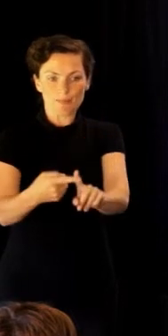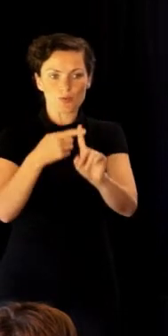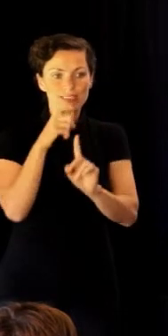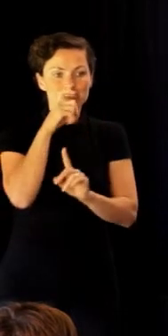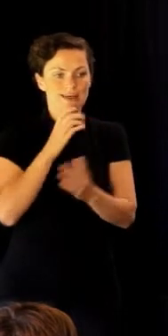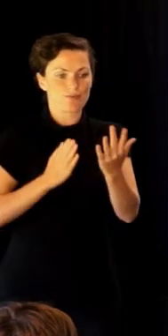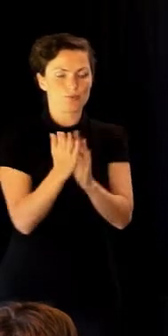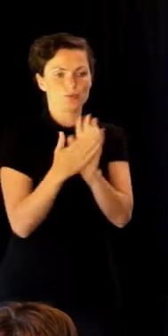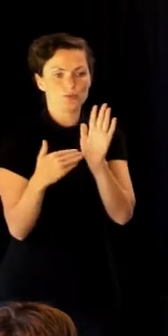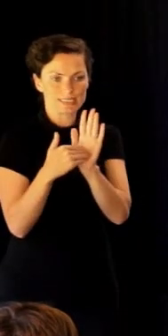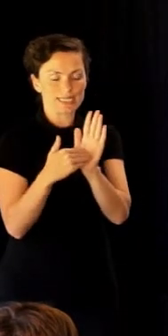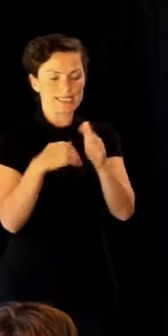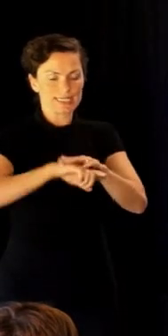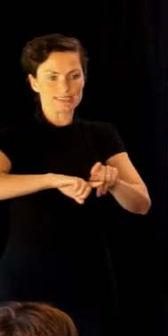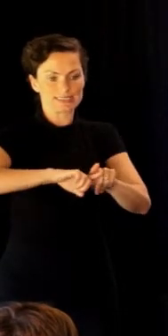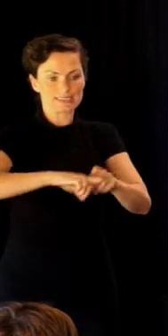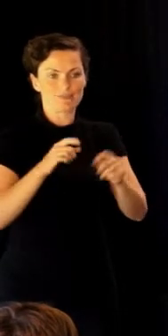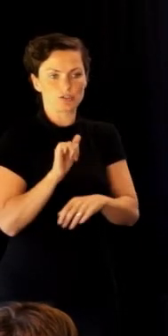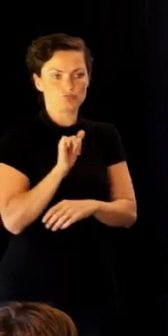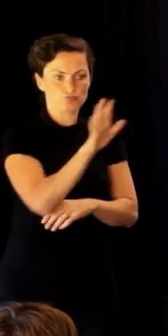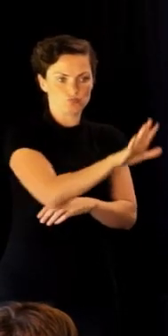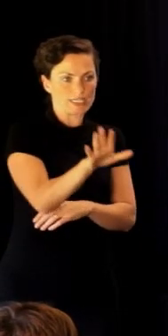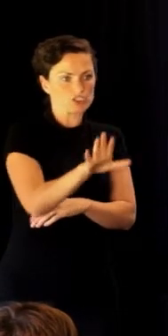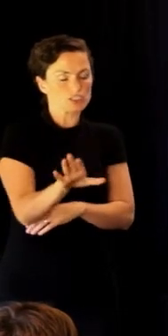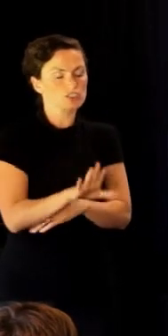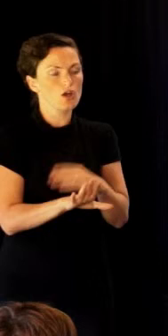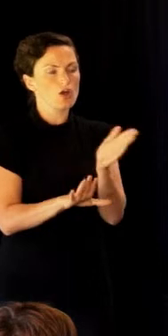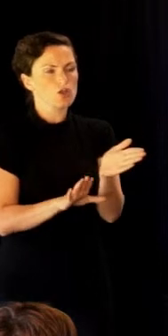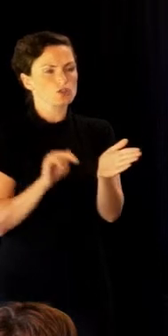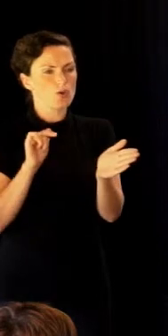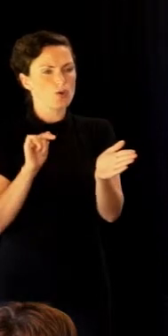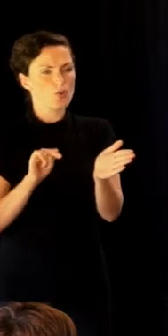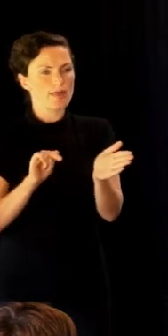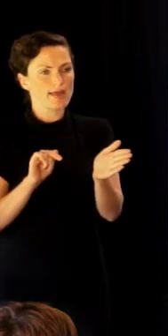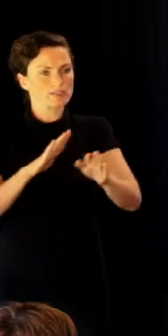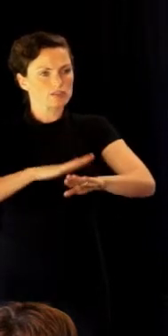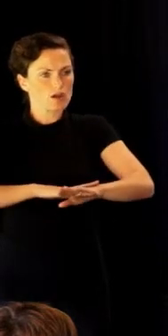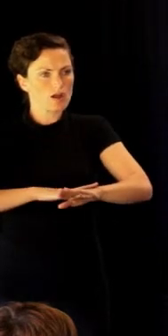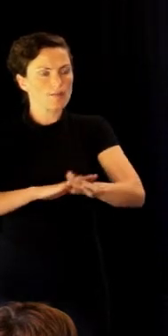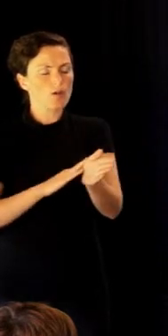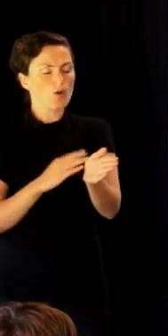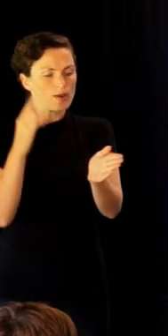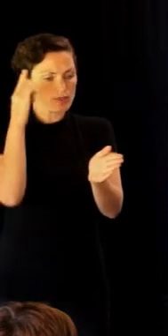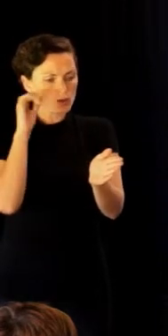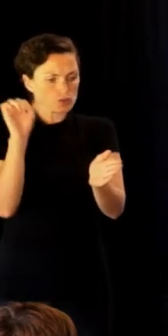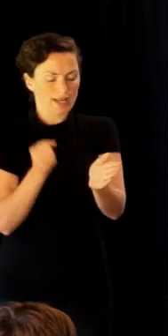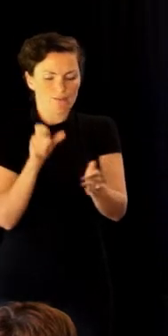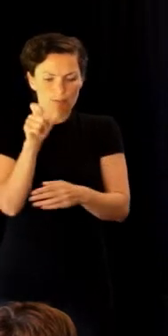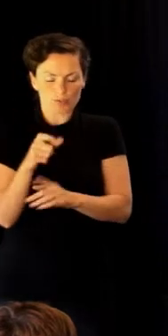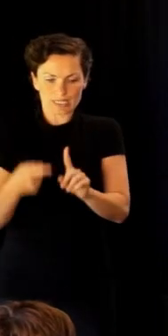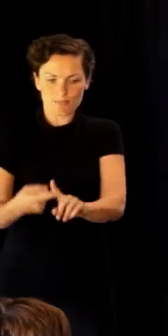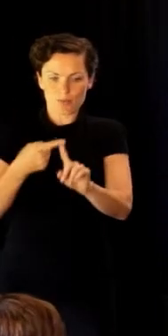after our members within various regions. So the idea was mooted at that time to have someone employed